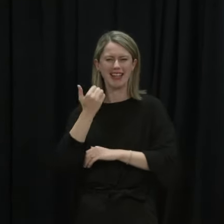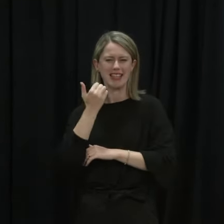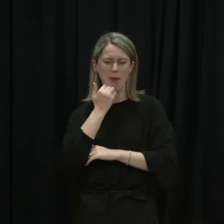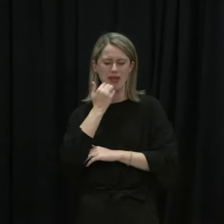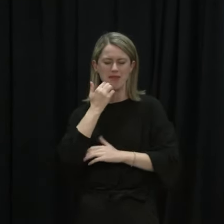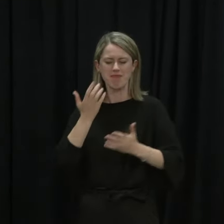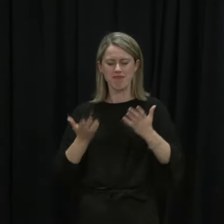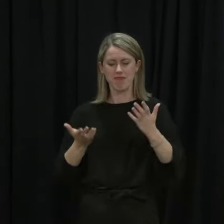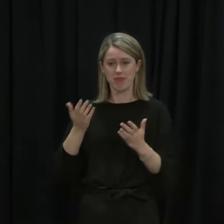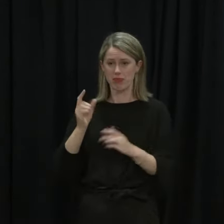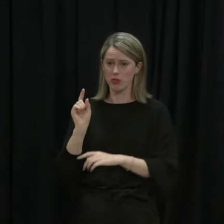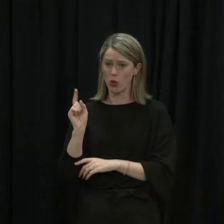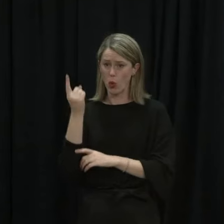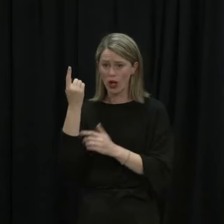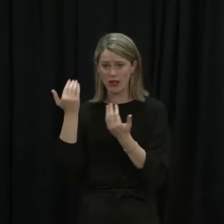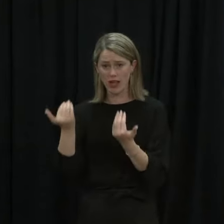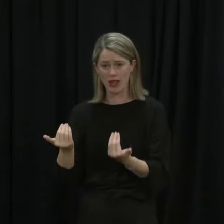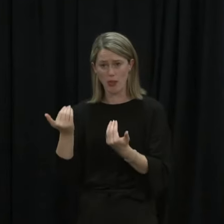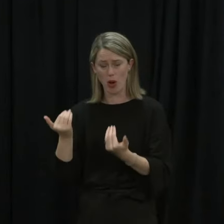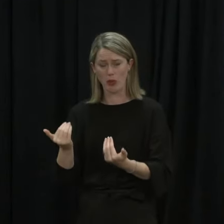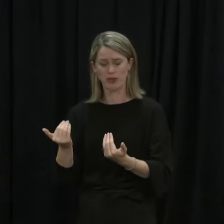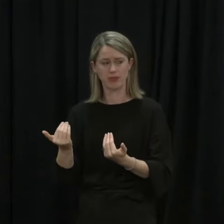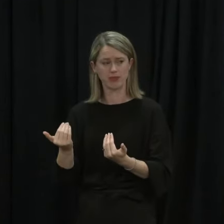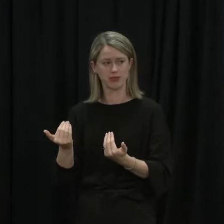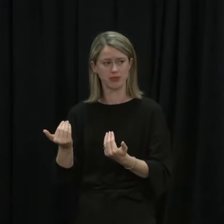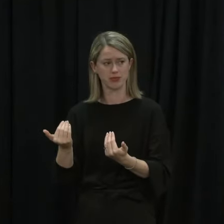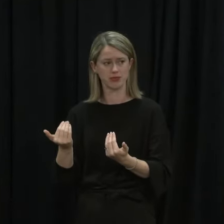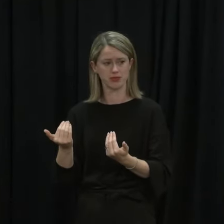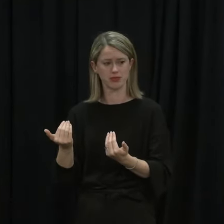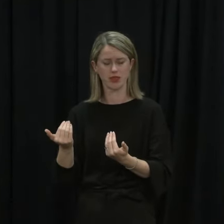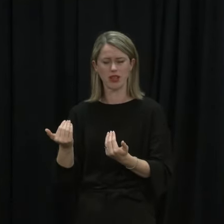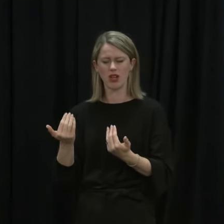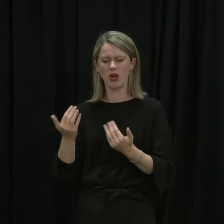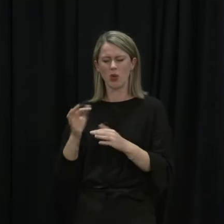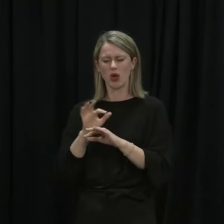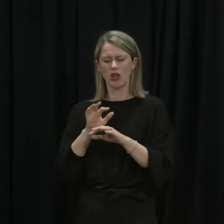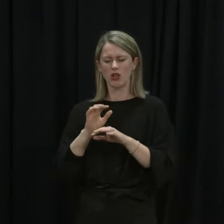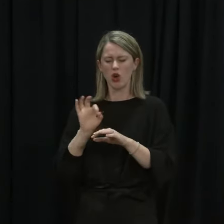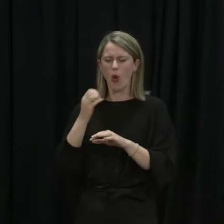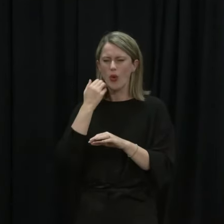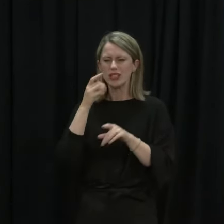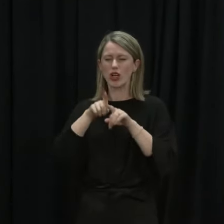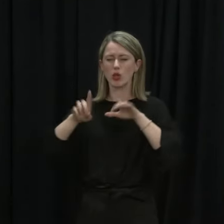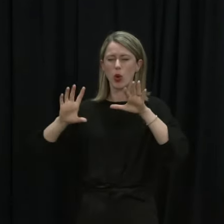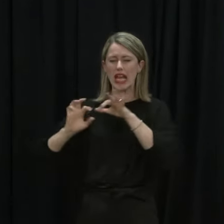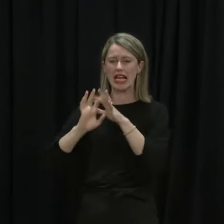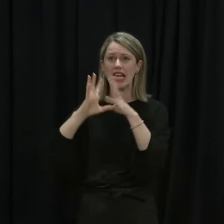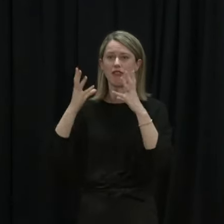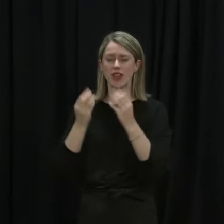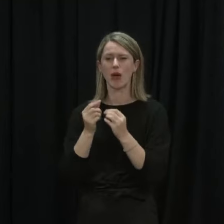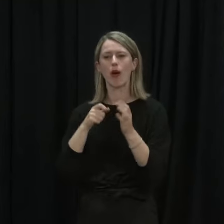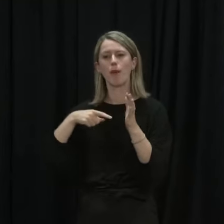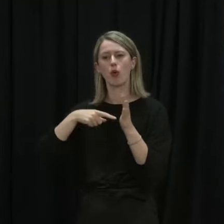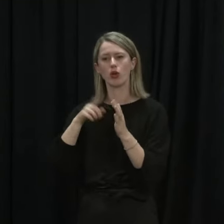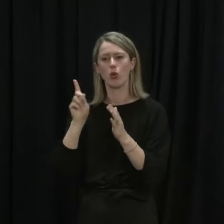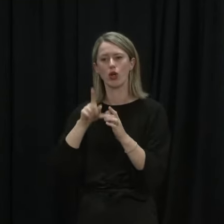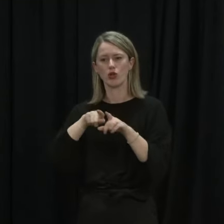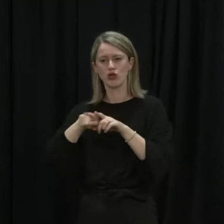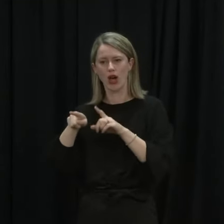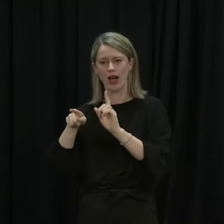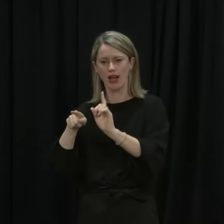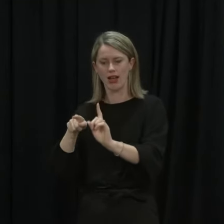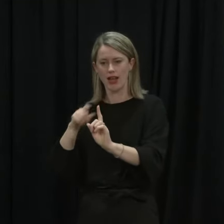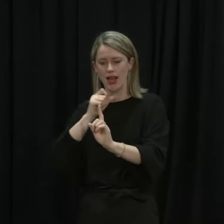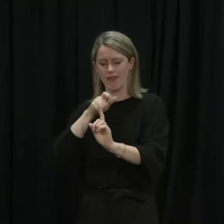at this point in the outbreak in Auckland, the focus is not so much on trying to link the cases. It's the most important information is to try and find